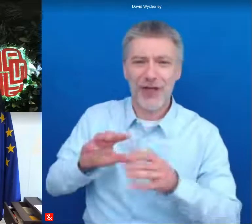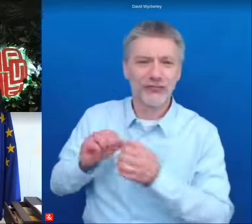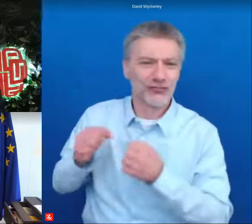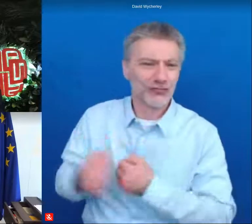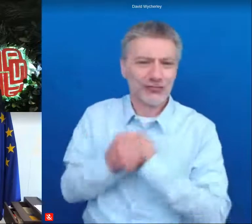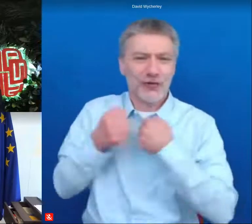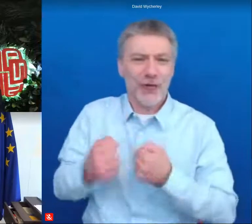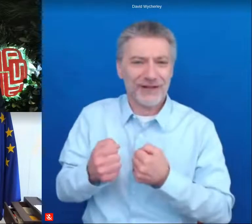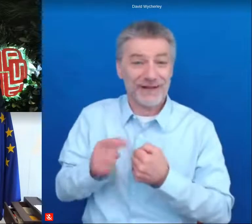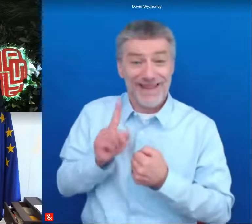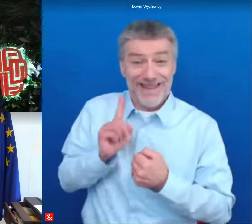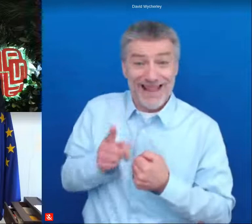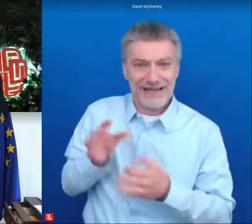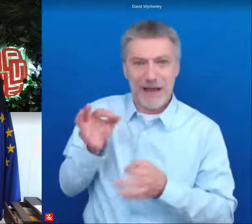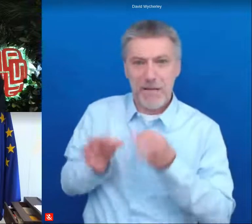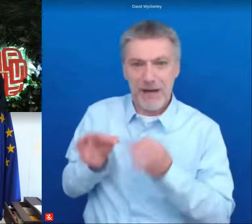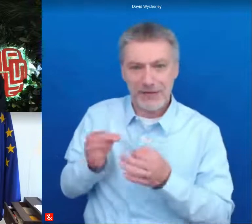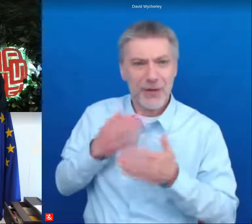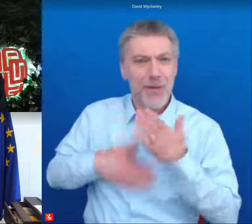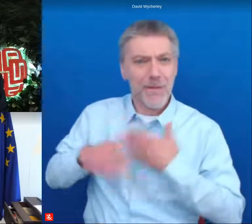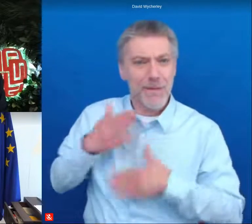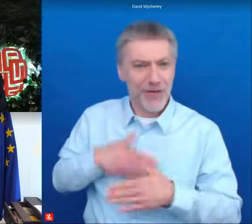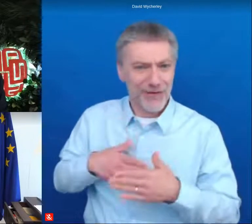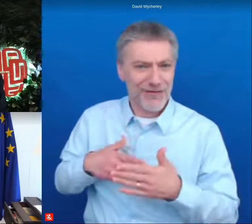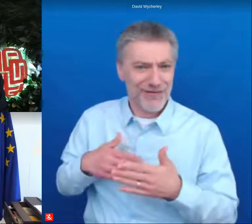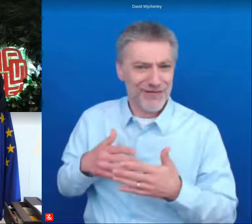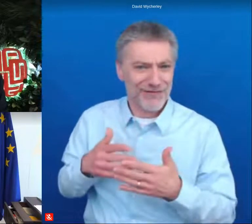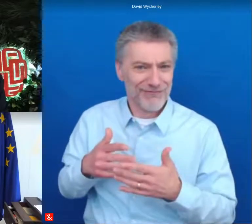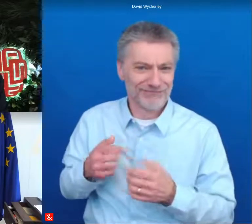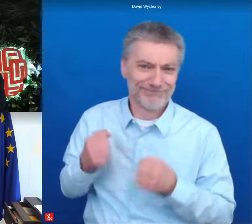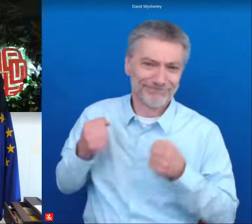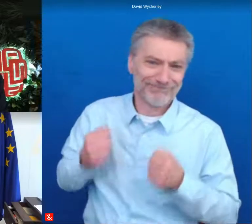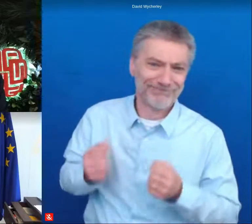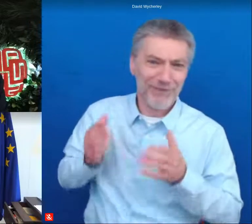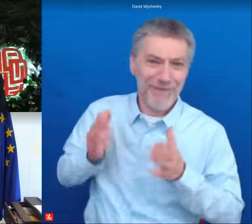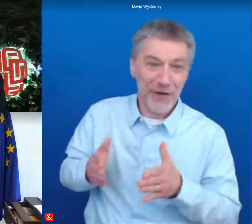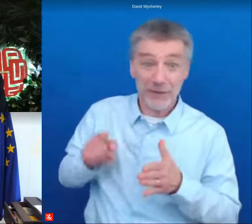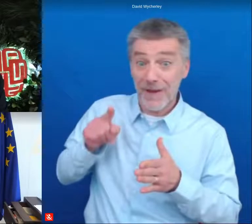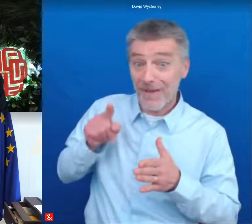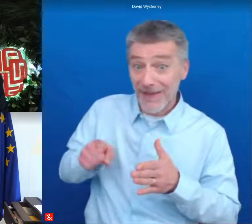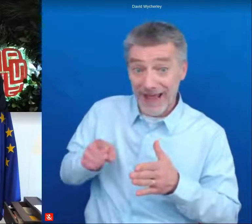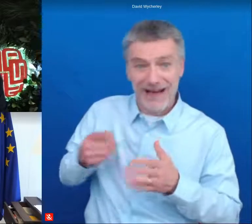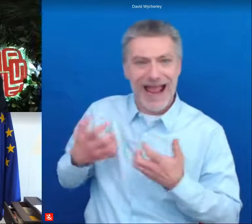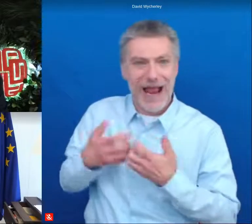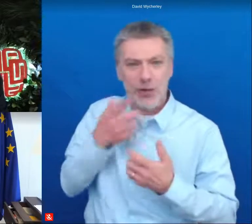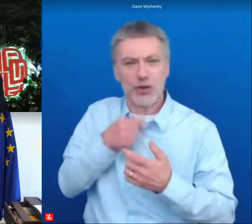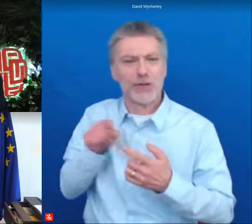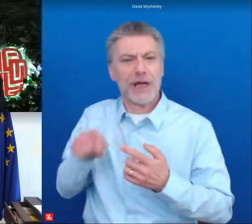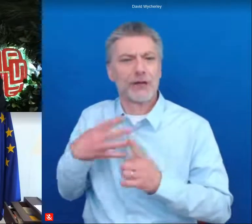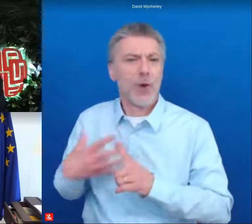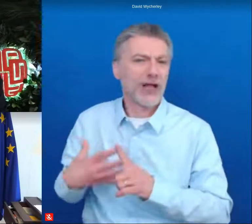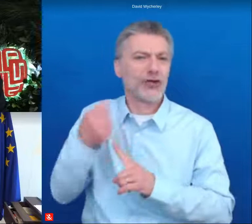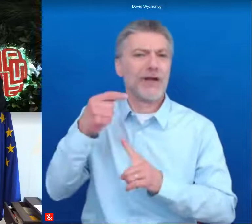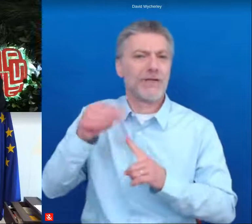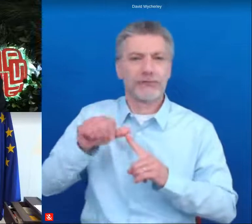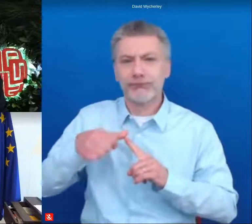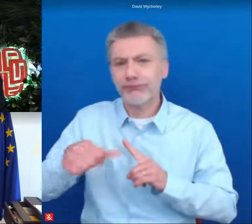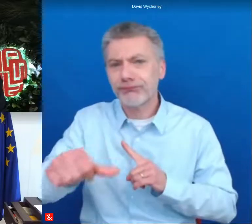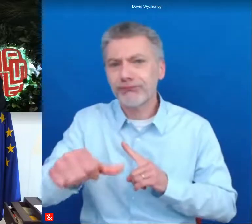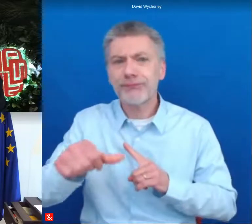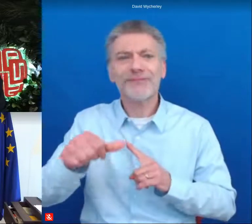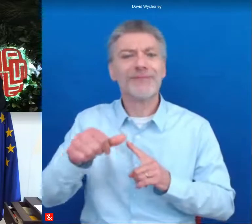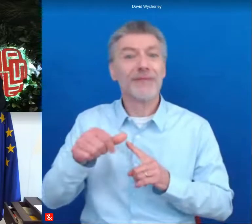imperative it is also the precondition to getting things done and making our european ambitions a reality